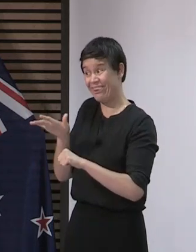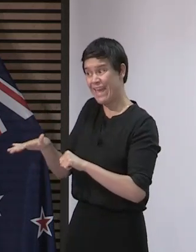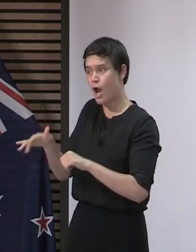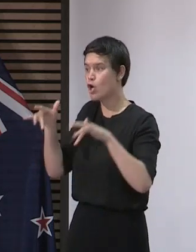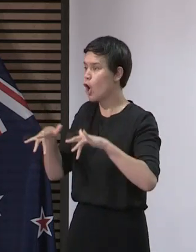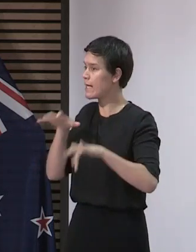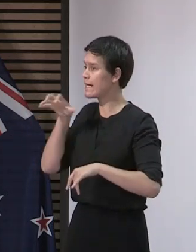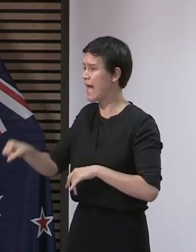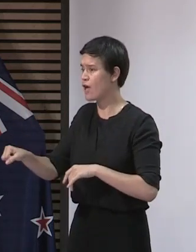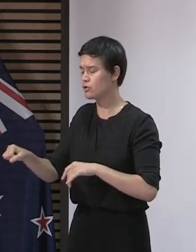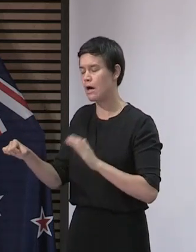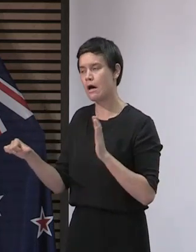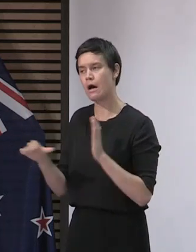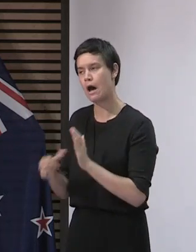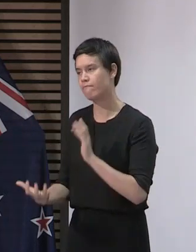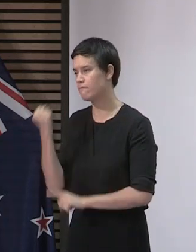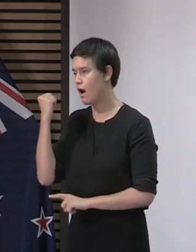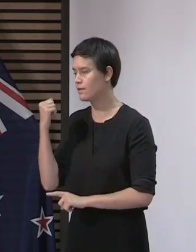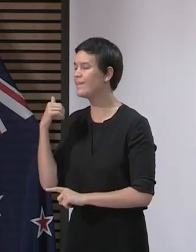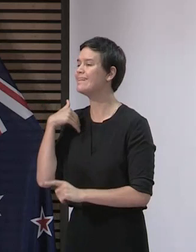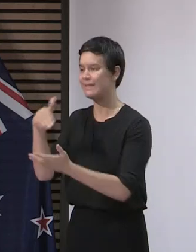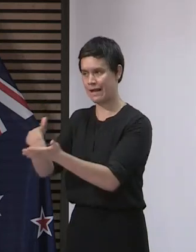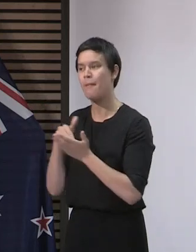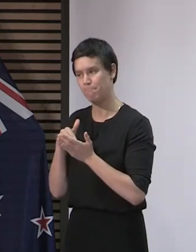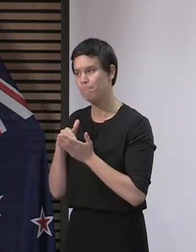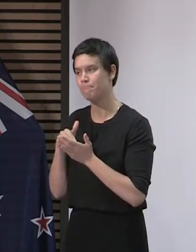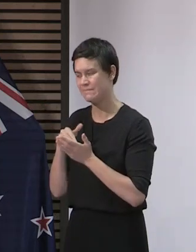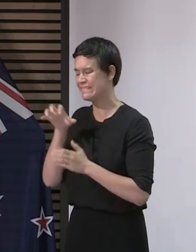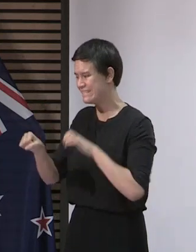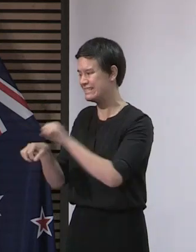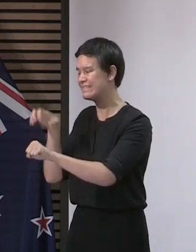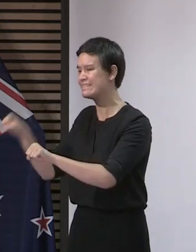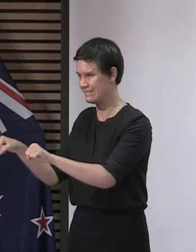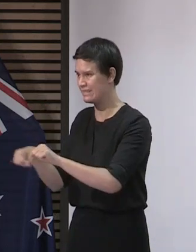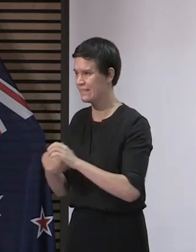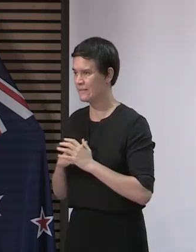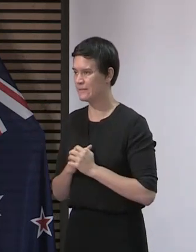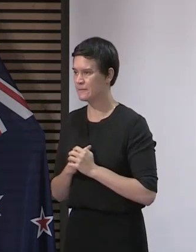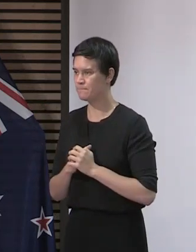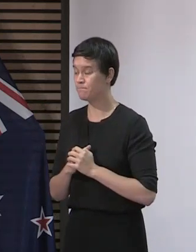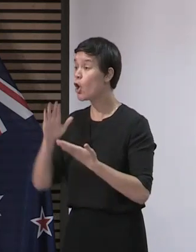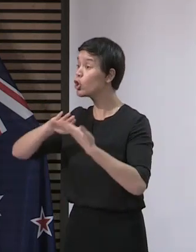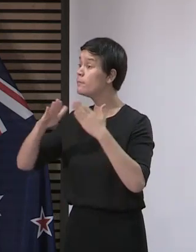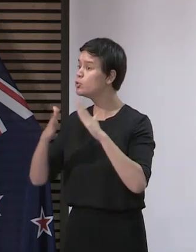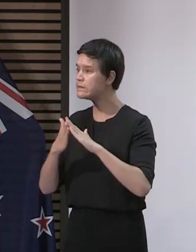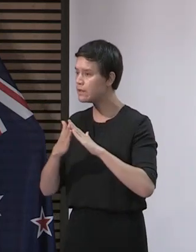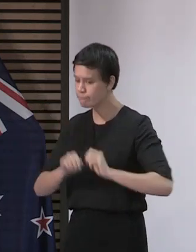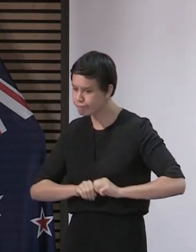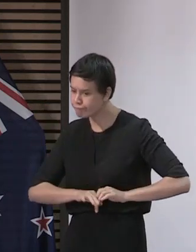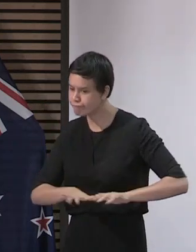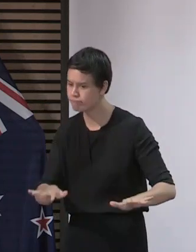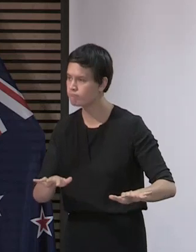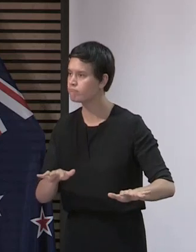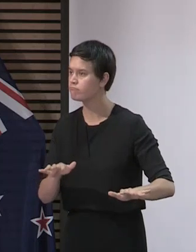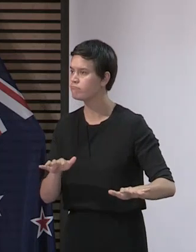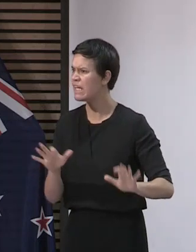your help to finish the job we have started. There is no widespread undetected community transmission in New Zealand. We